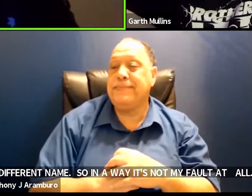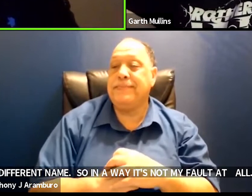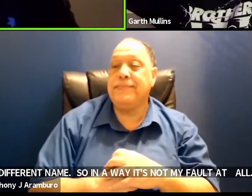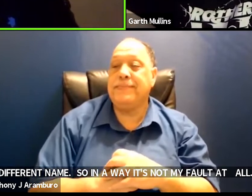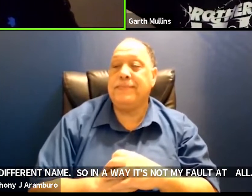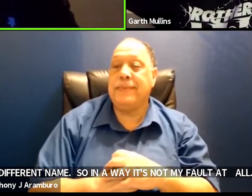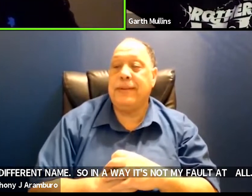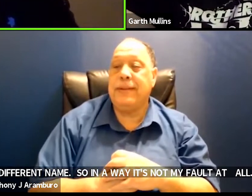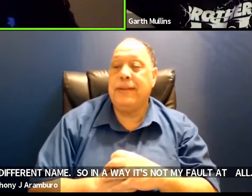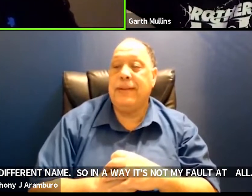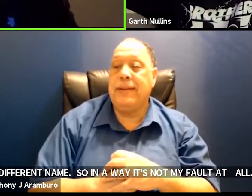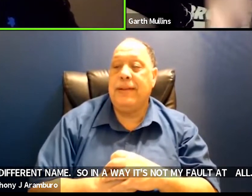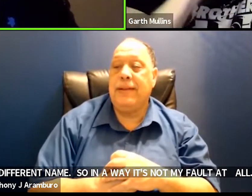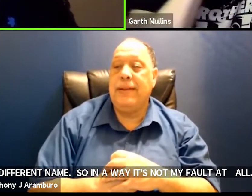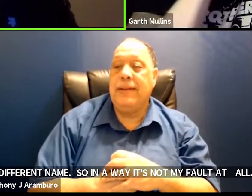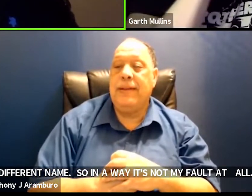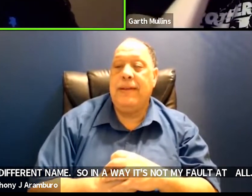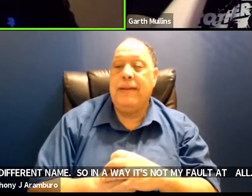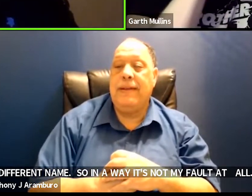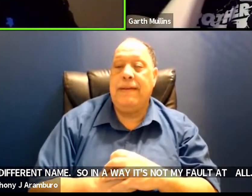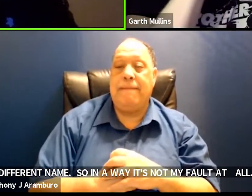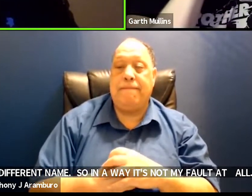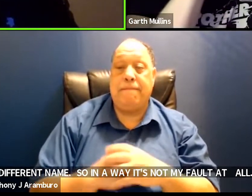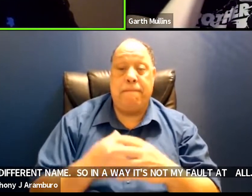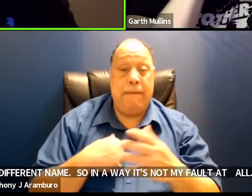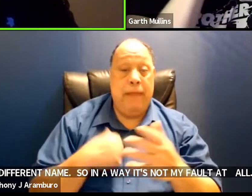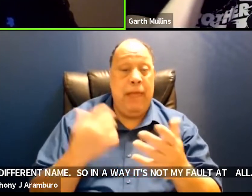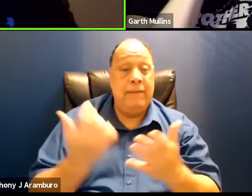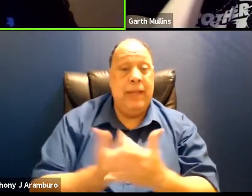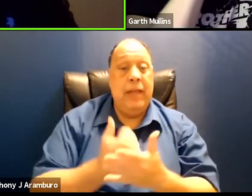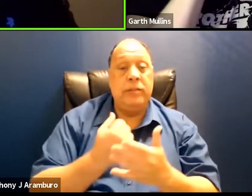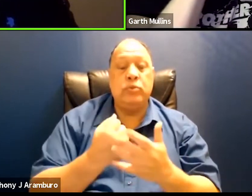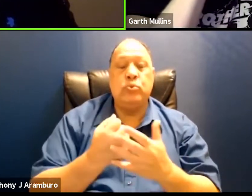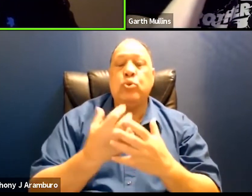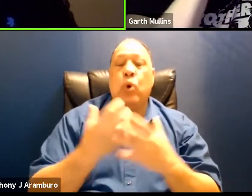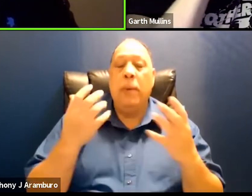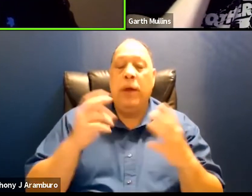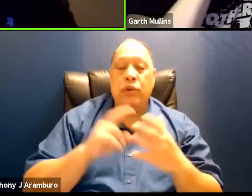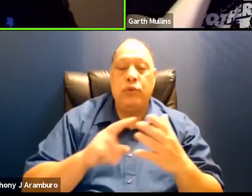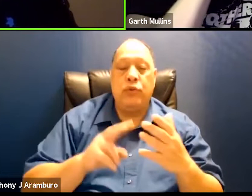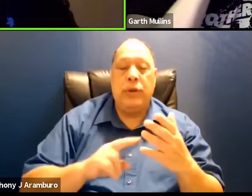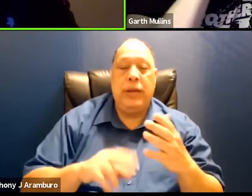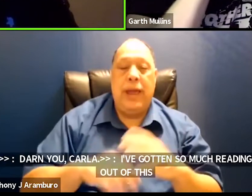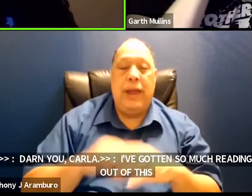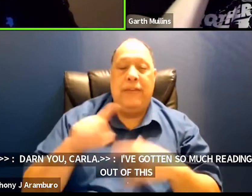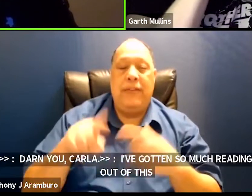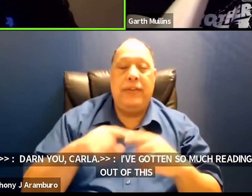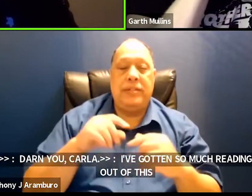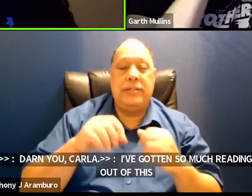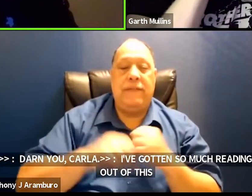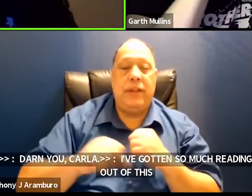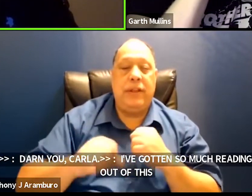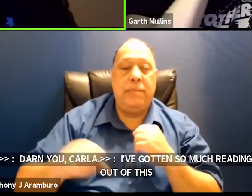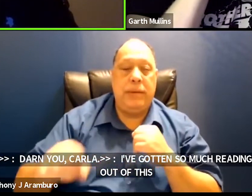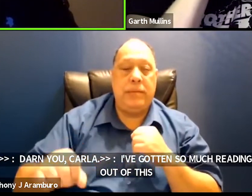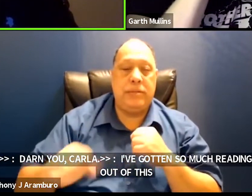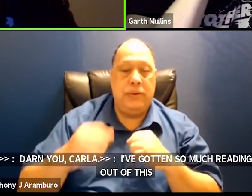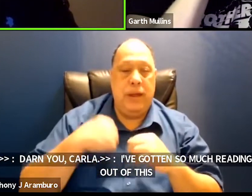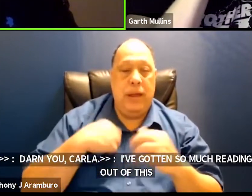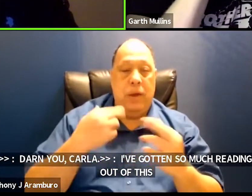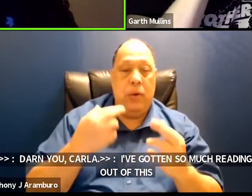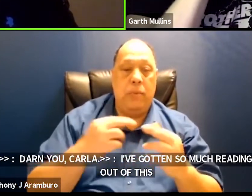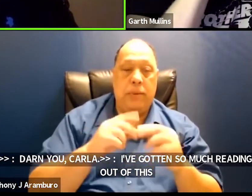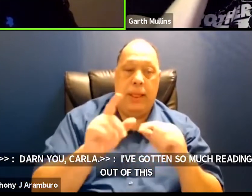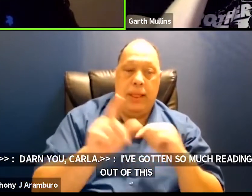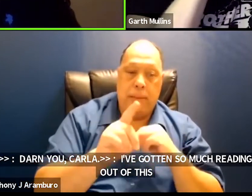um yeah i've gotten so much reading out of this filibuster just things that i'm like i hope the library has that or i hope